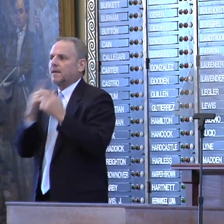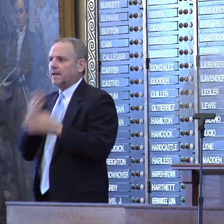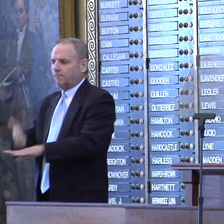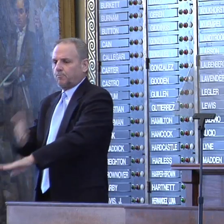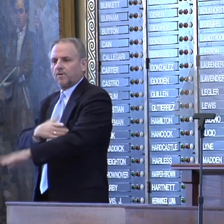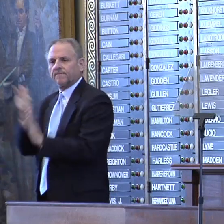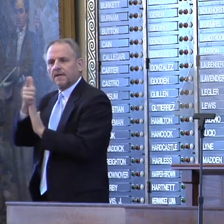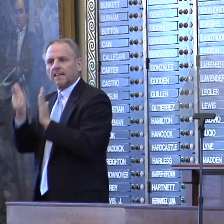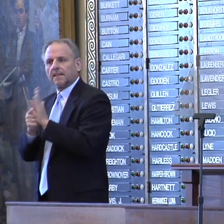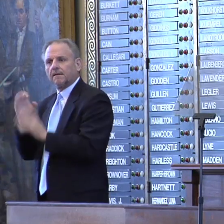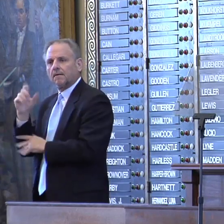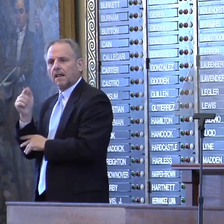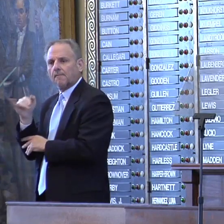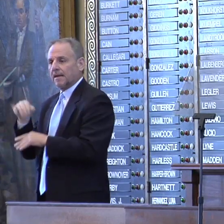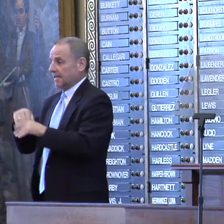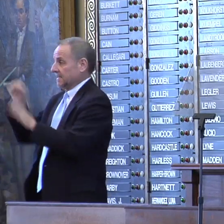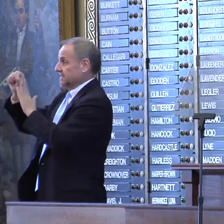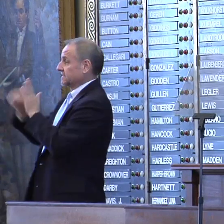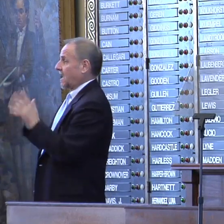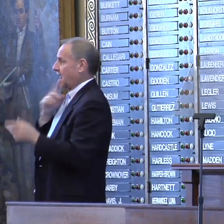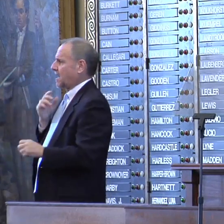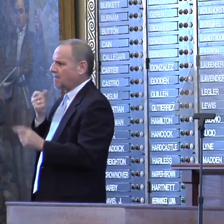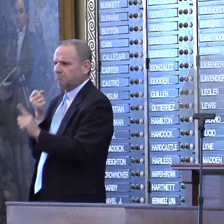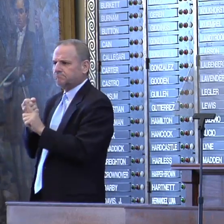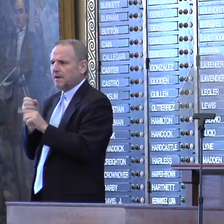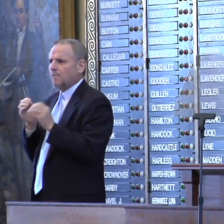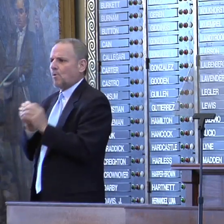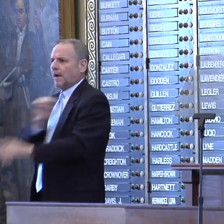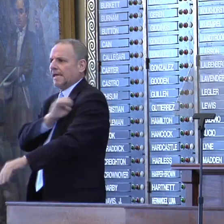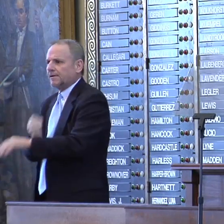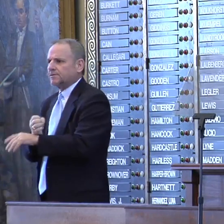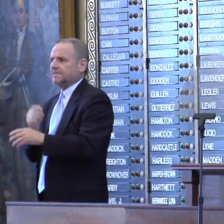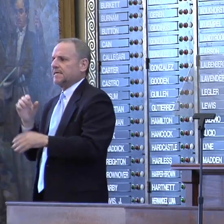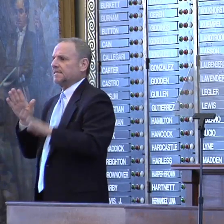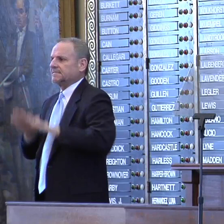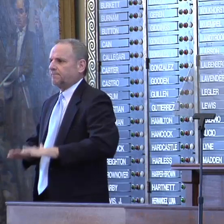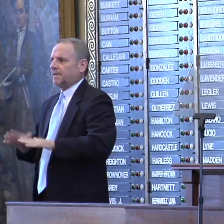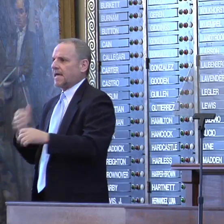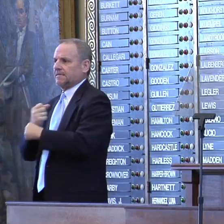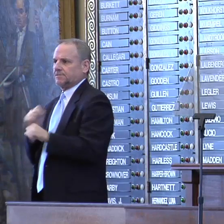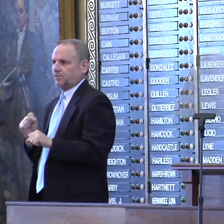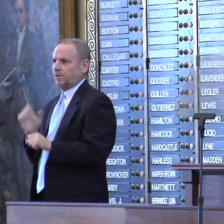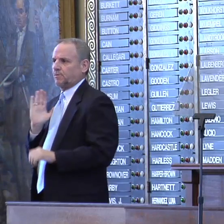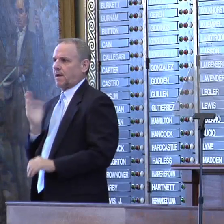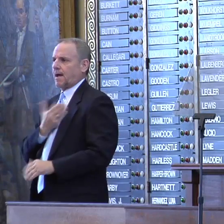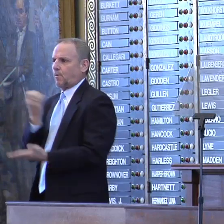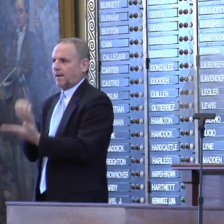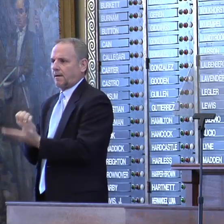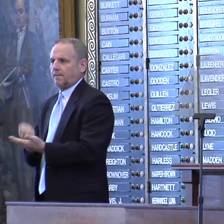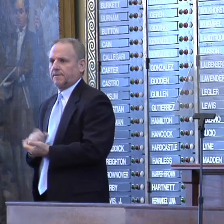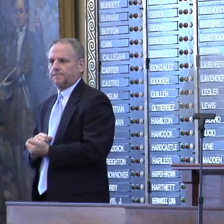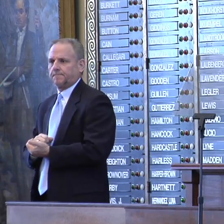climate in our state and impact even more energy, stability and security to our economy.